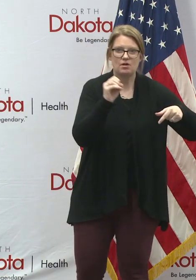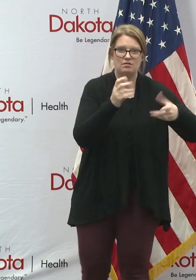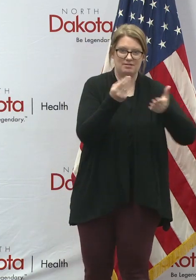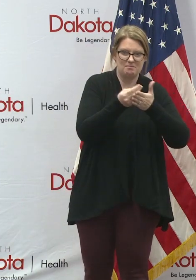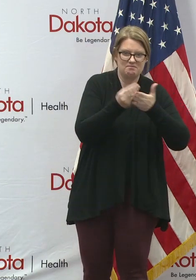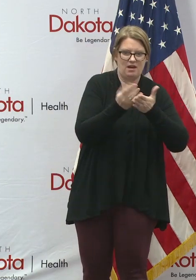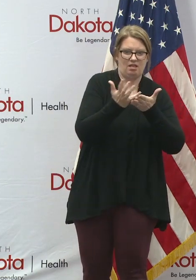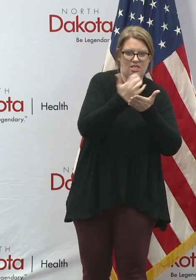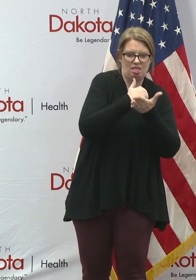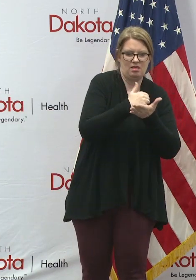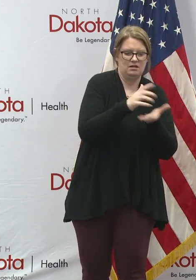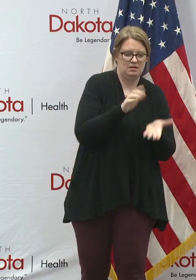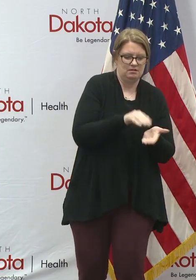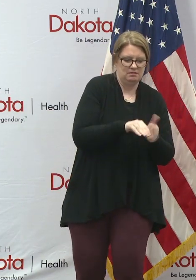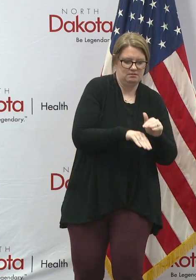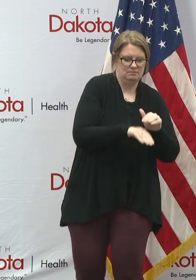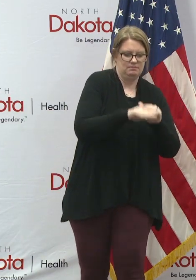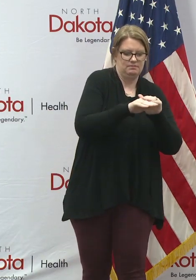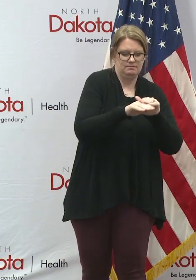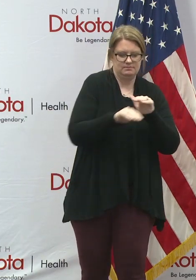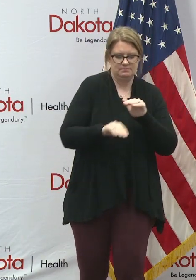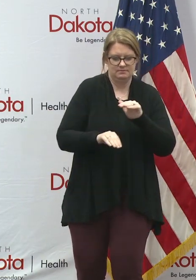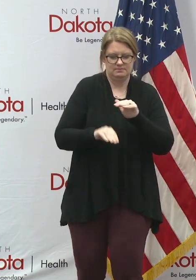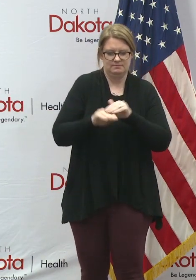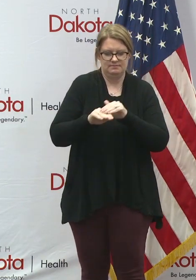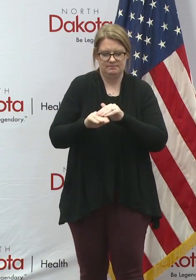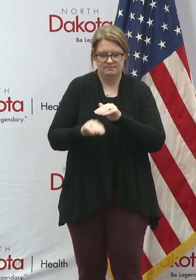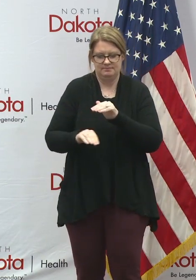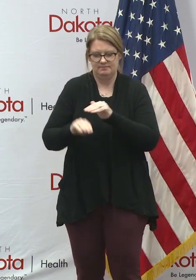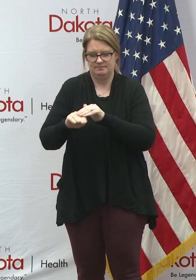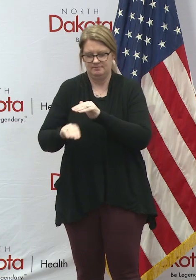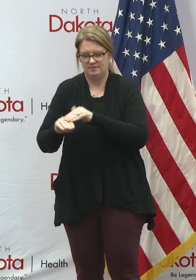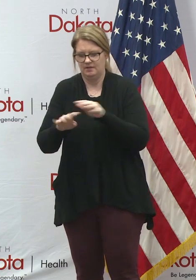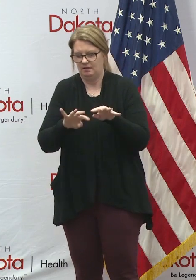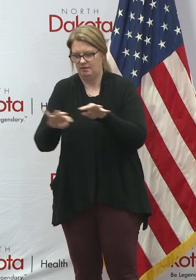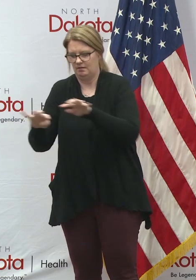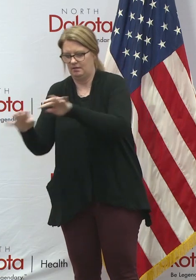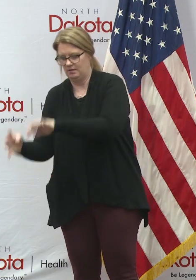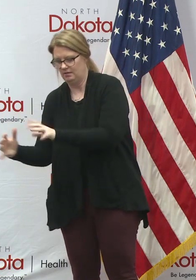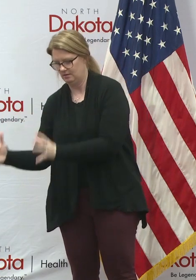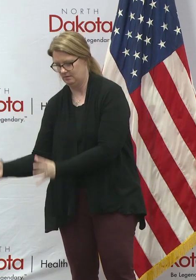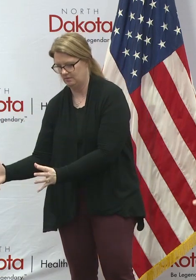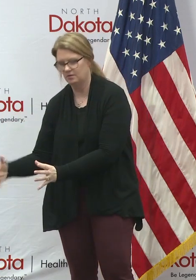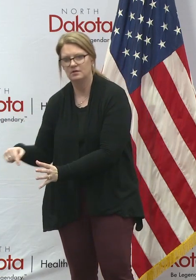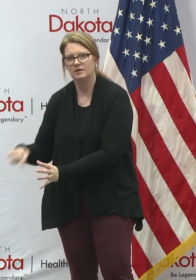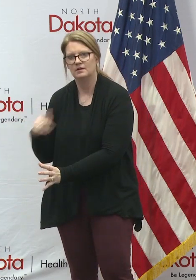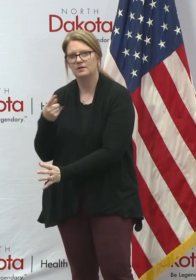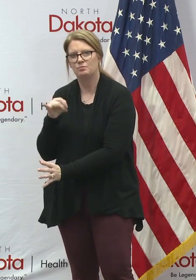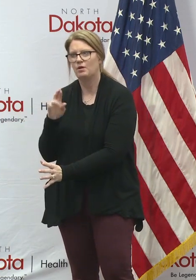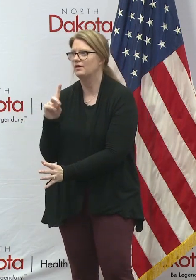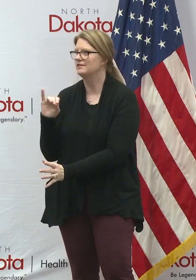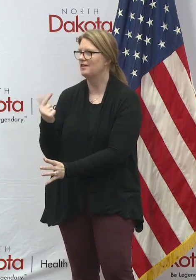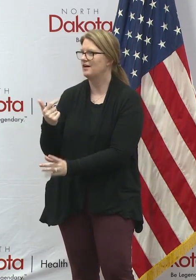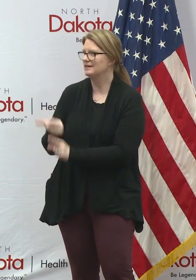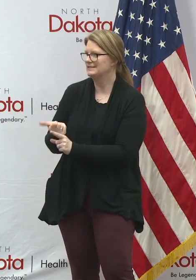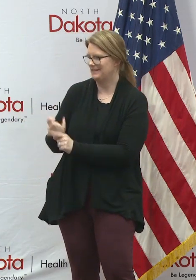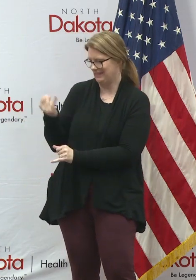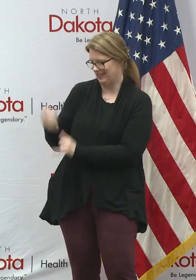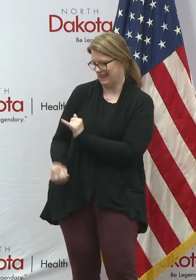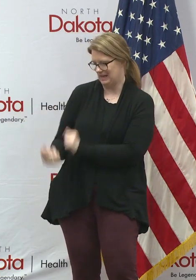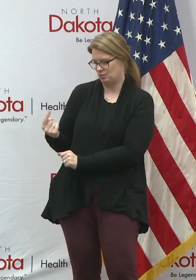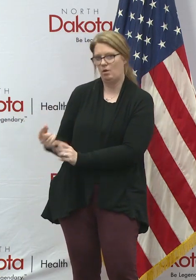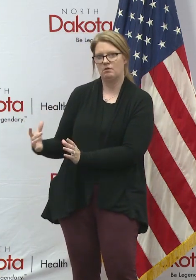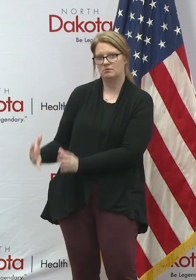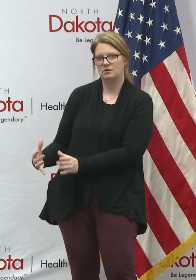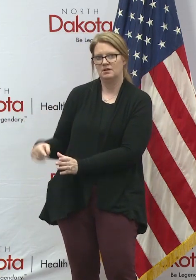Uh, which ones get filled first. And as Brent was saying, the one that you're referring to, Tom gets filled. Prairie dog is the, I think the very last one